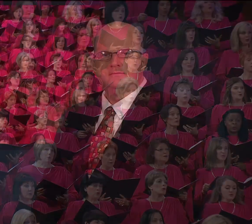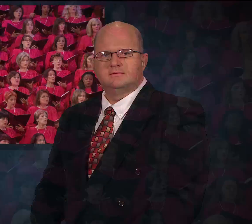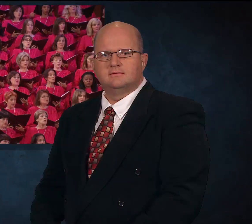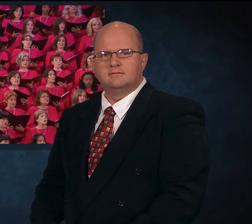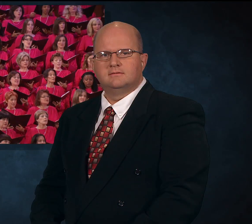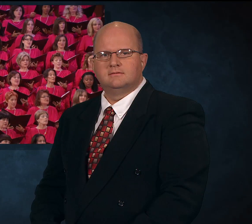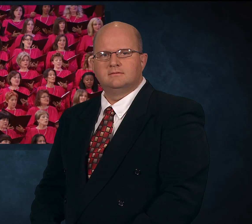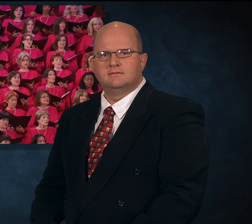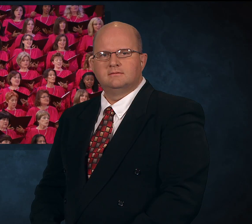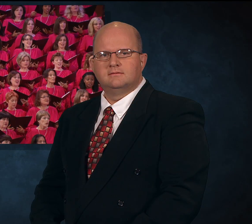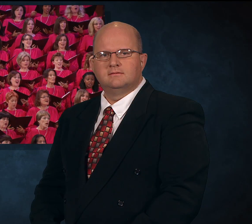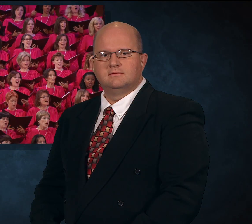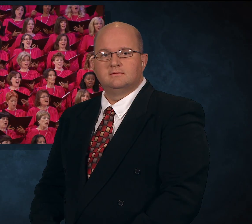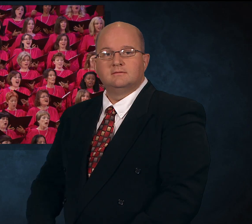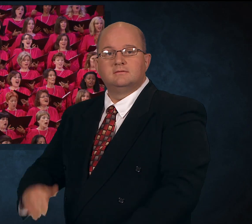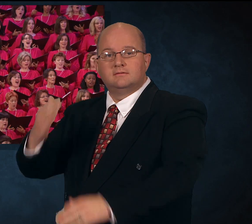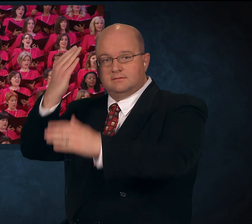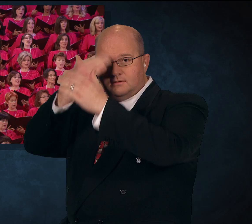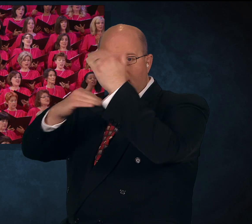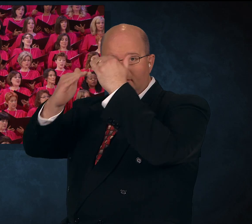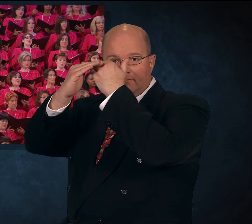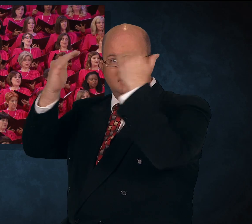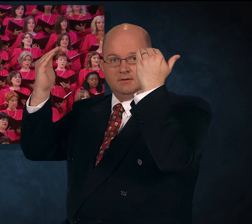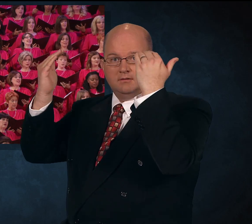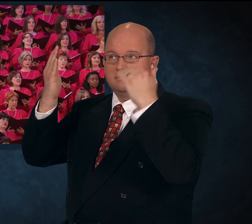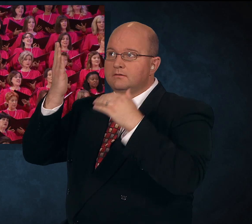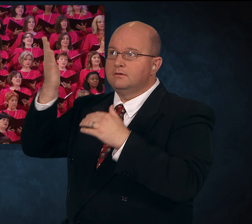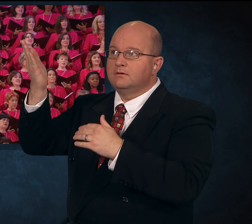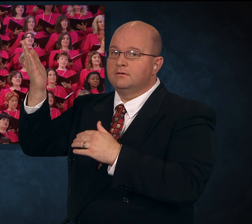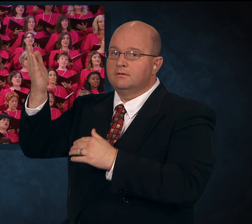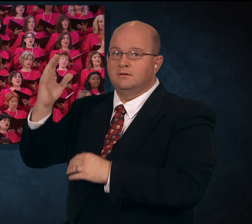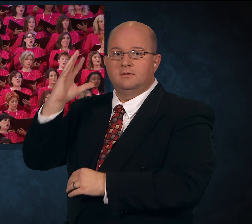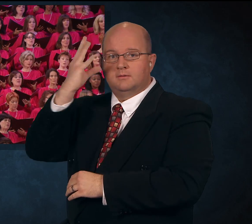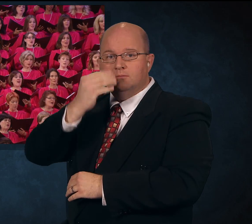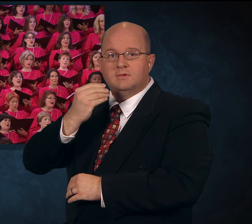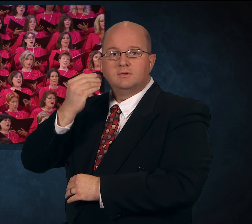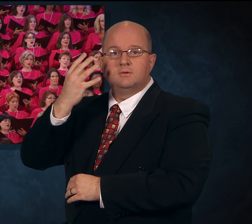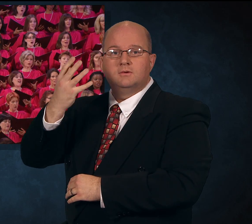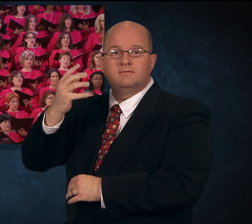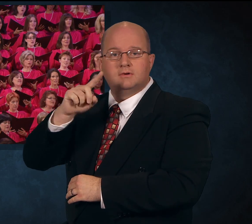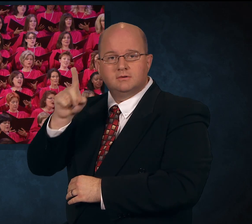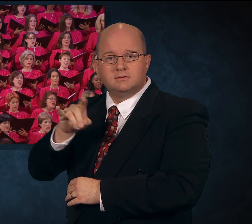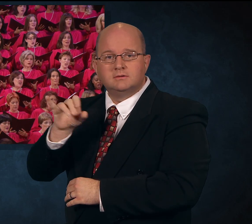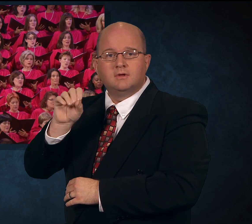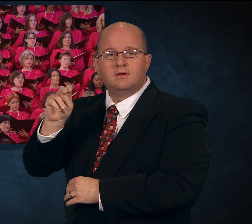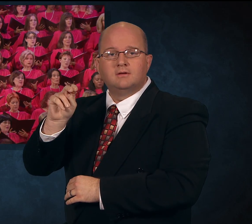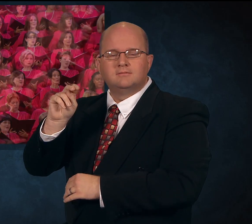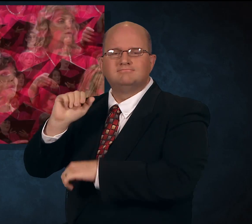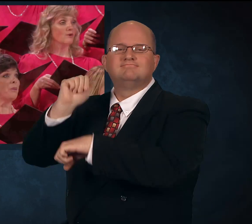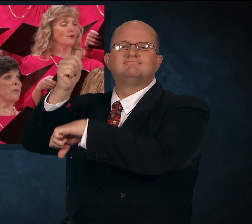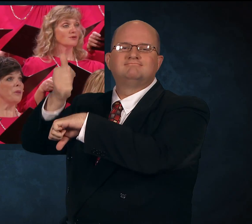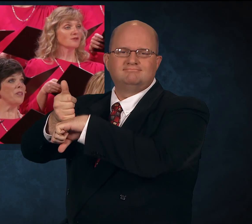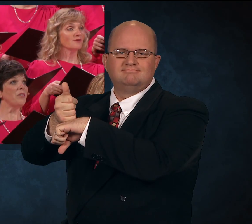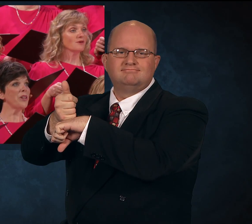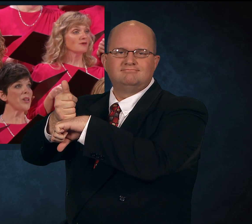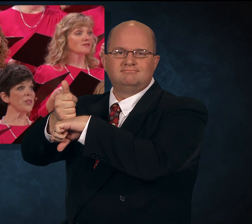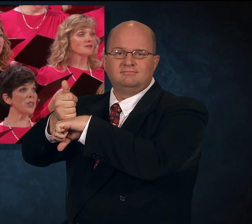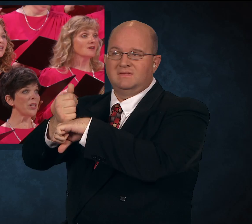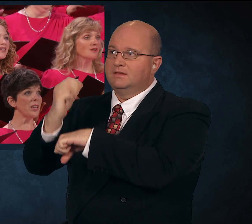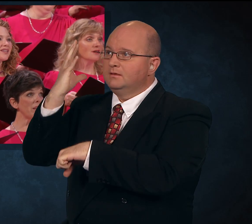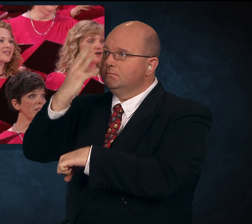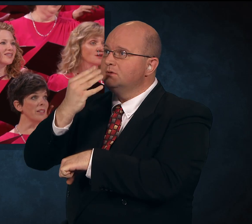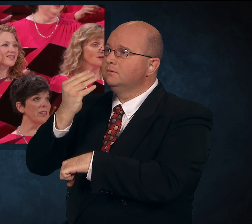Beautiful somewhere built above, Beautiful